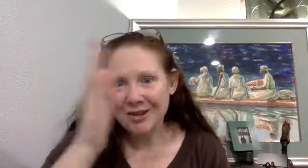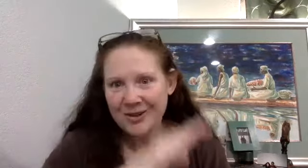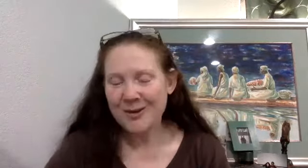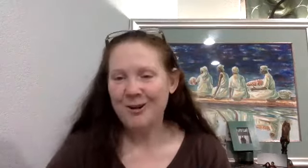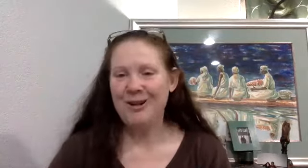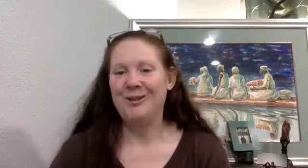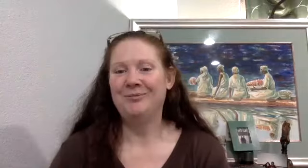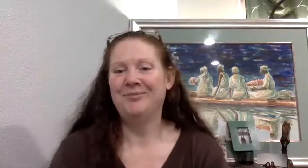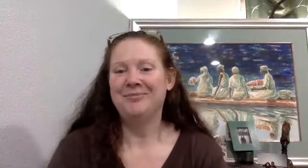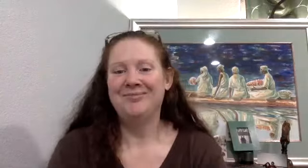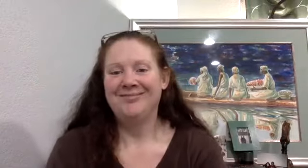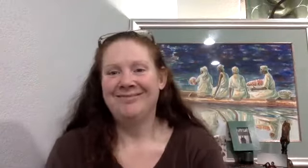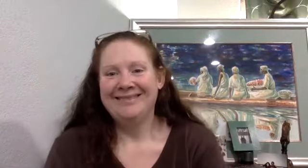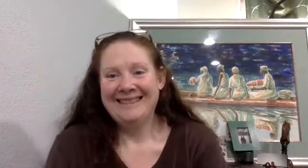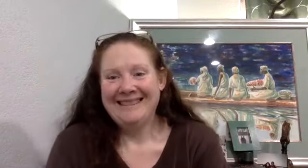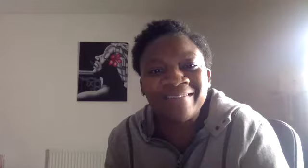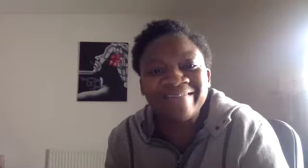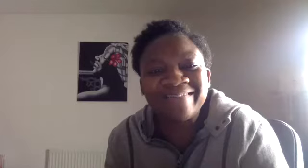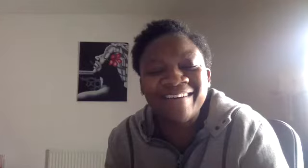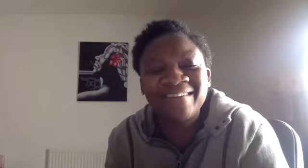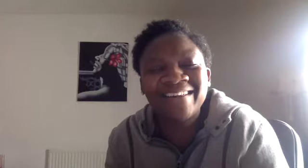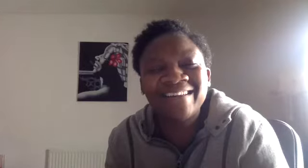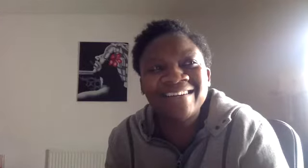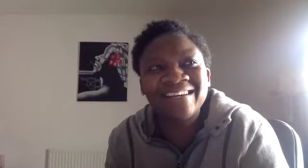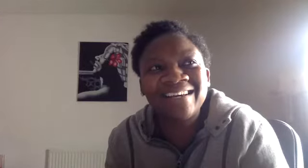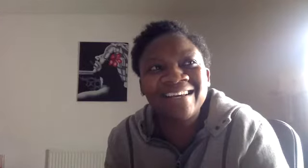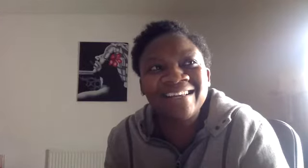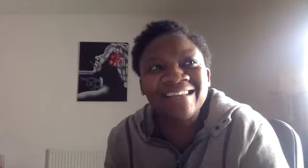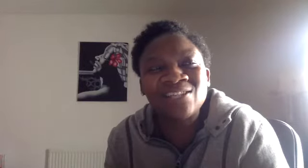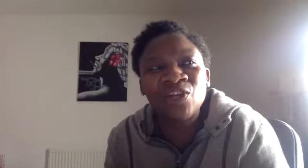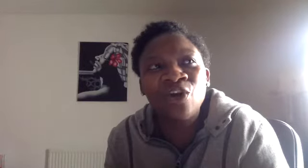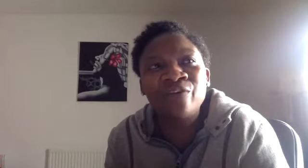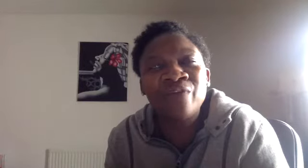So over to you. Yeah, I think there's a lot of,